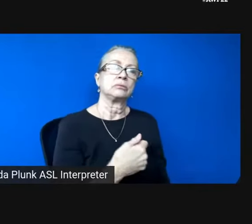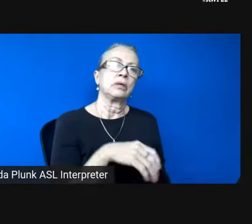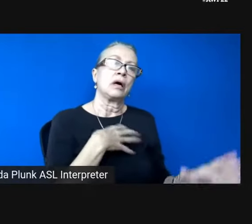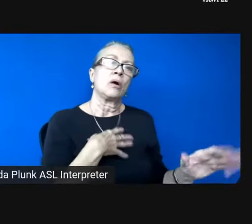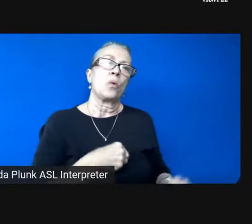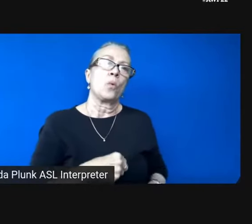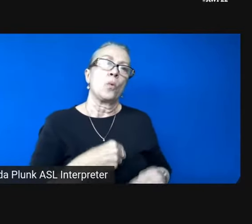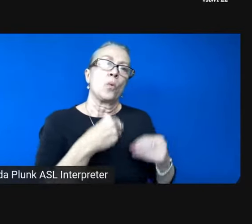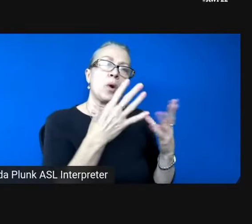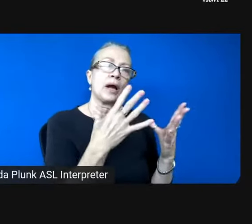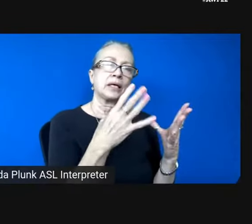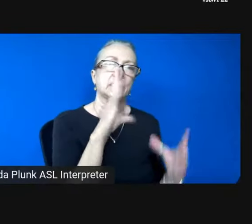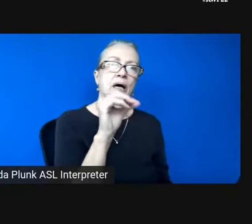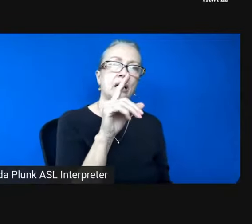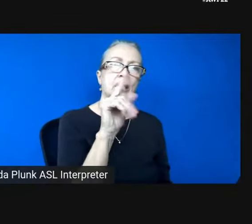to the flay